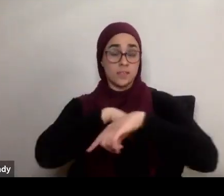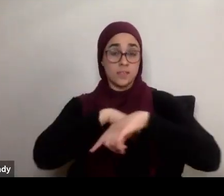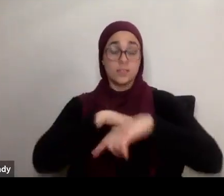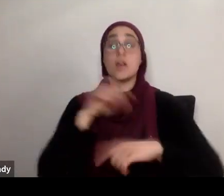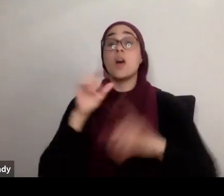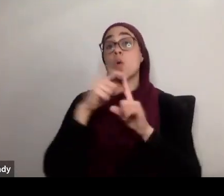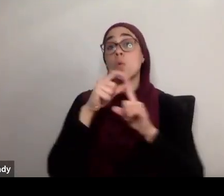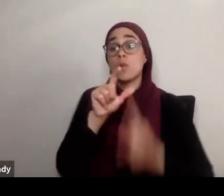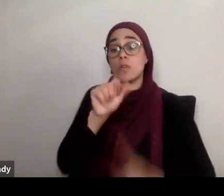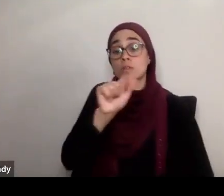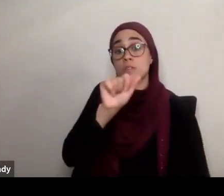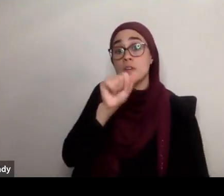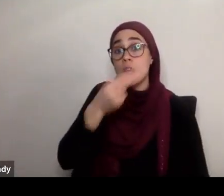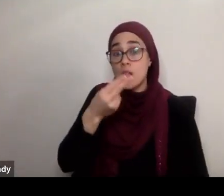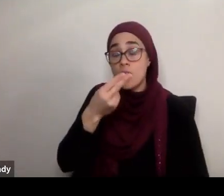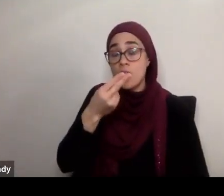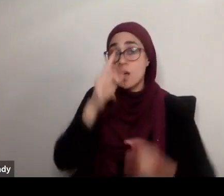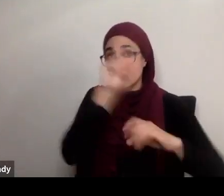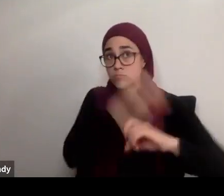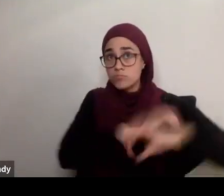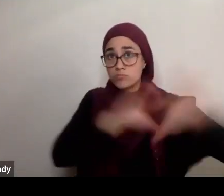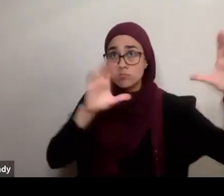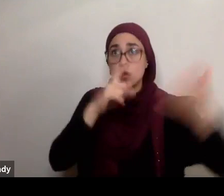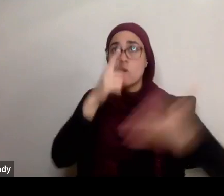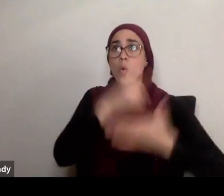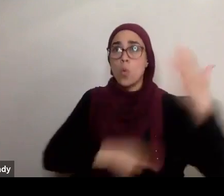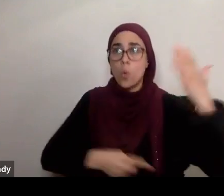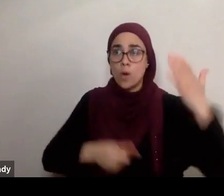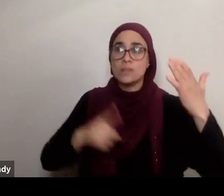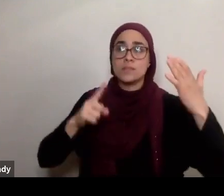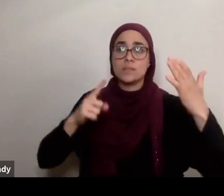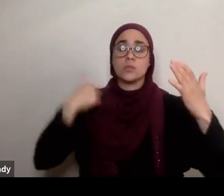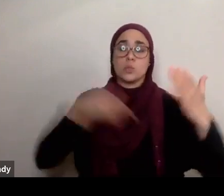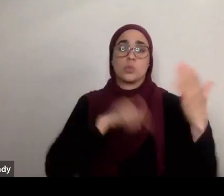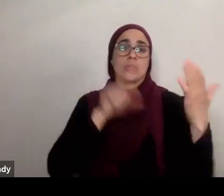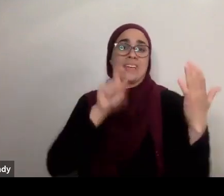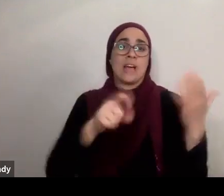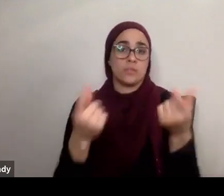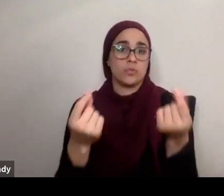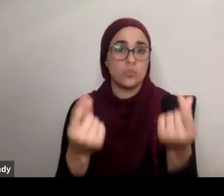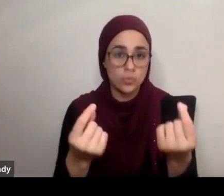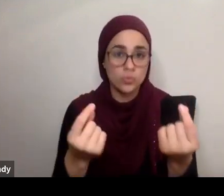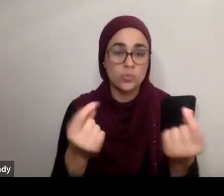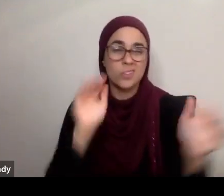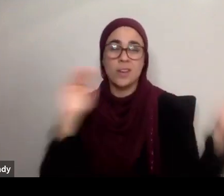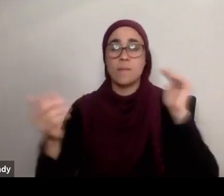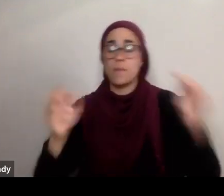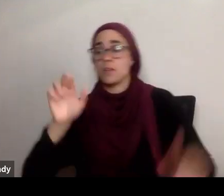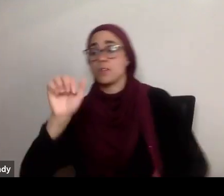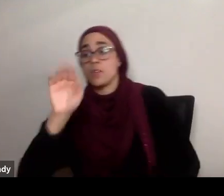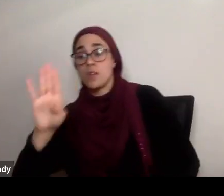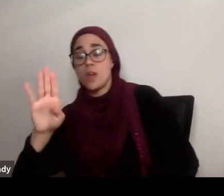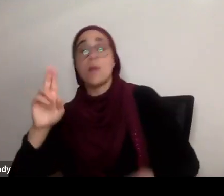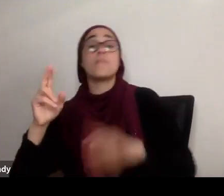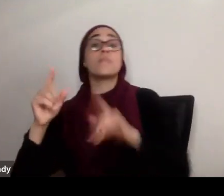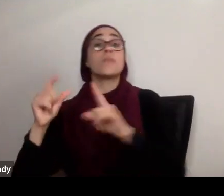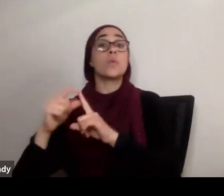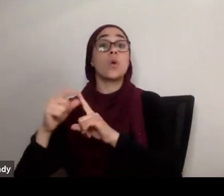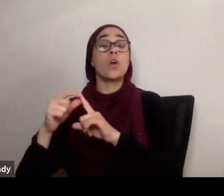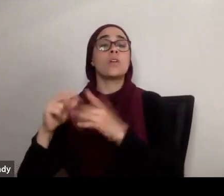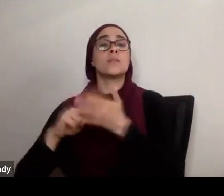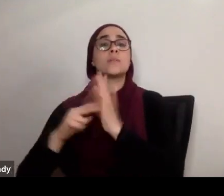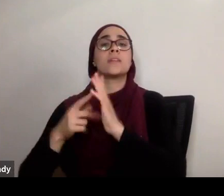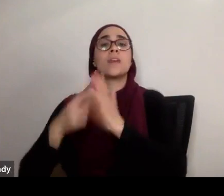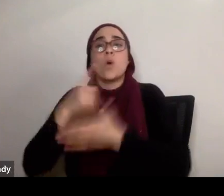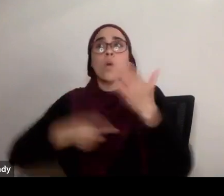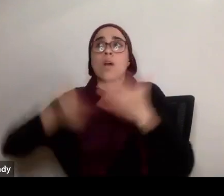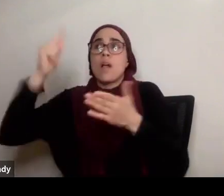what is expected of us now that He's given us. And that goes to show that Allah subhanahu wa is building a rapport with the Meccan